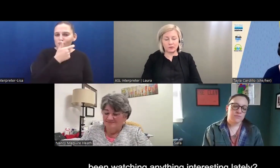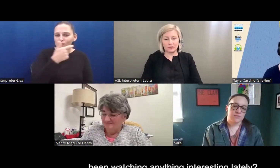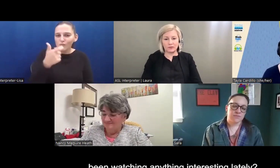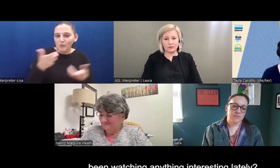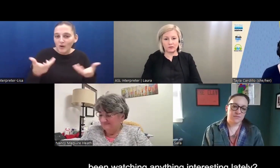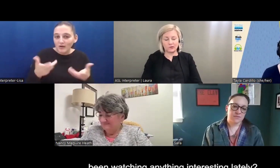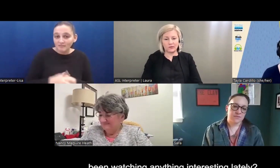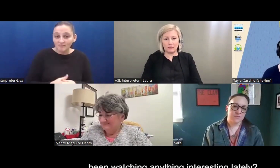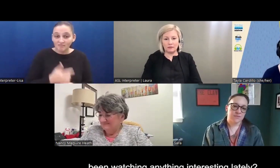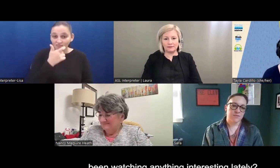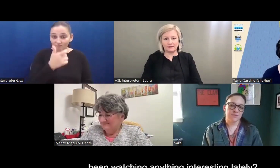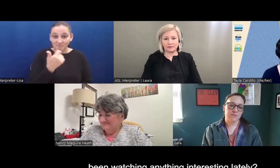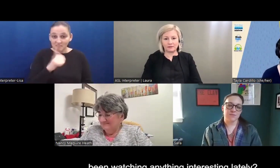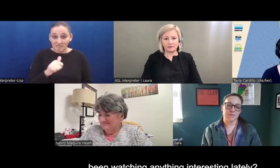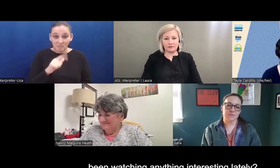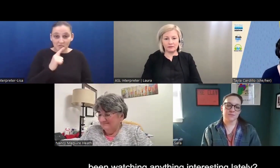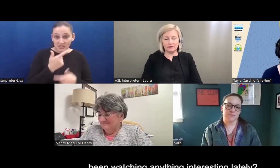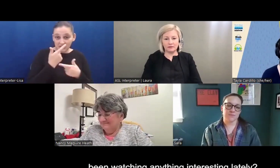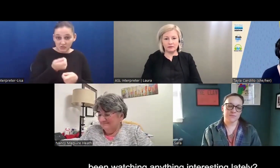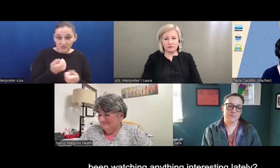been watching anything interesting lately?